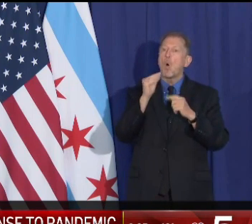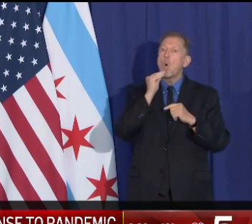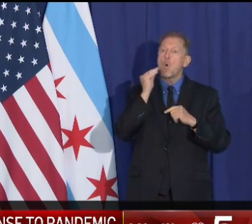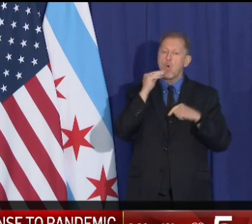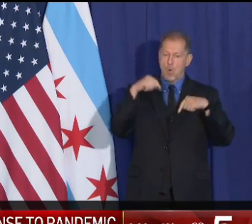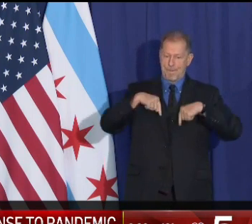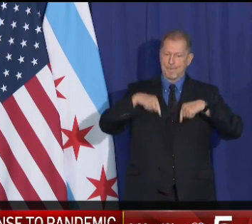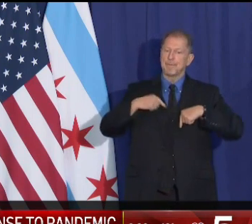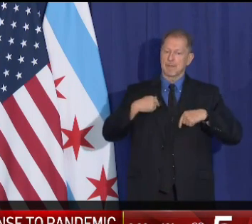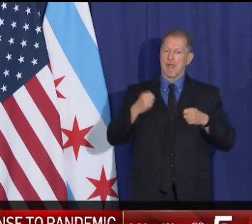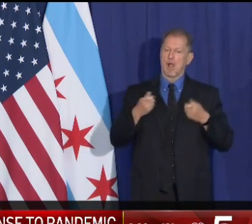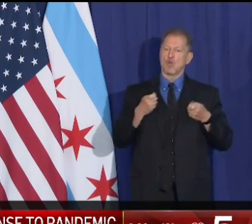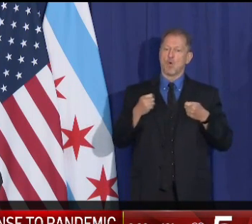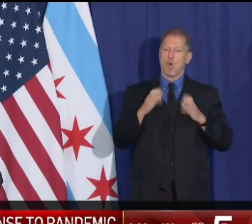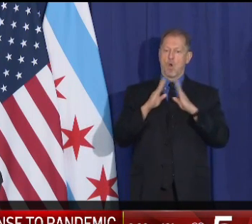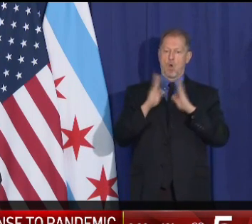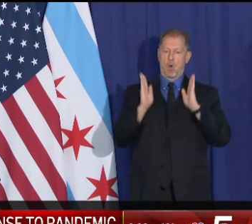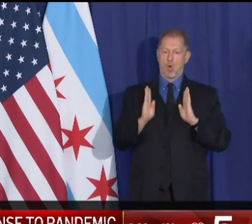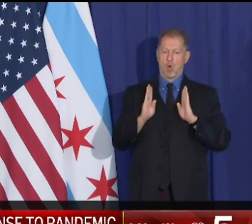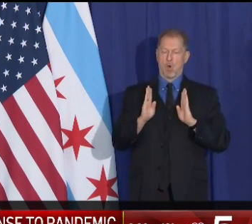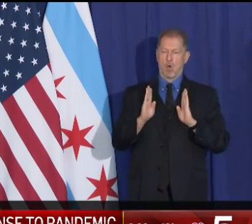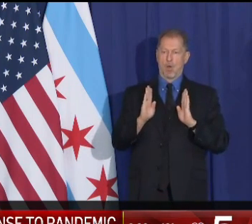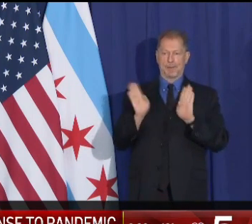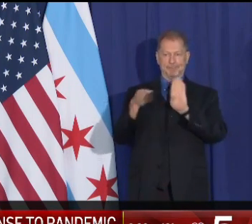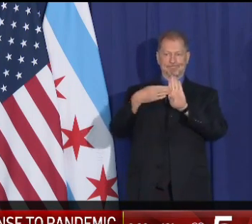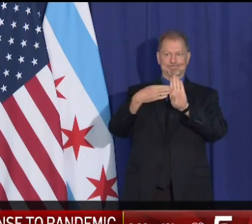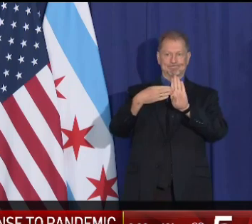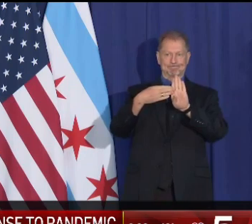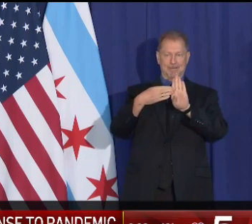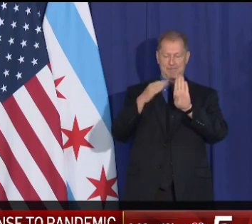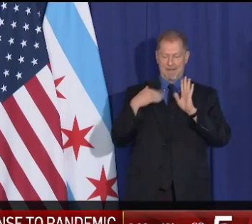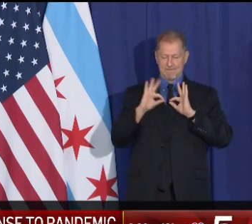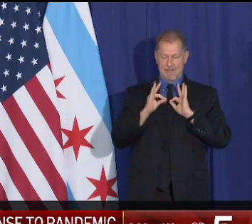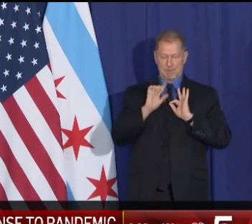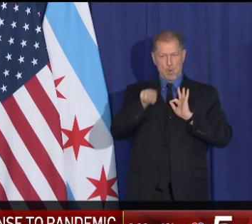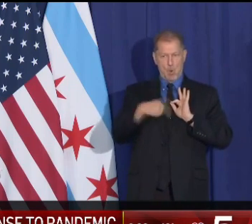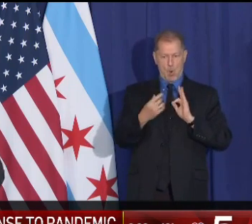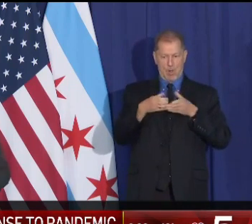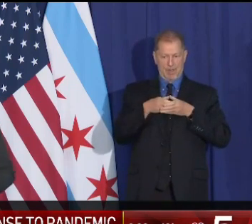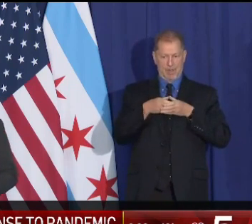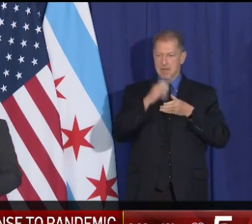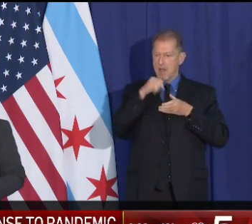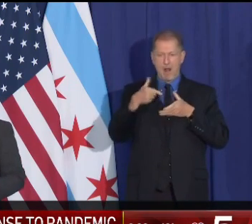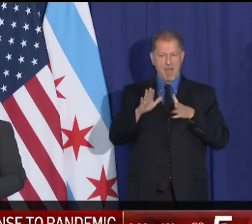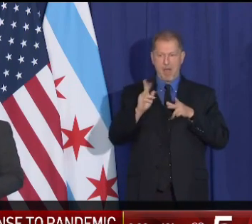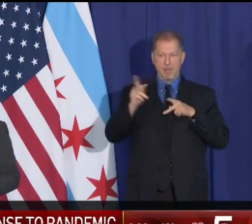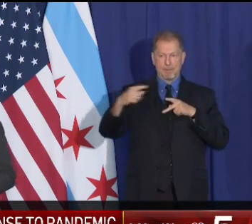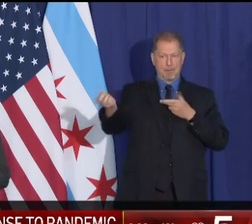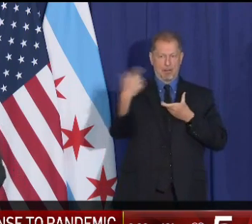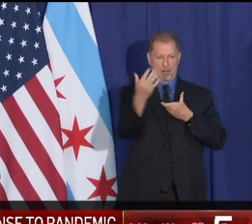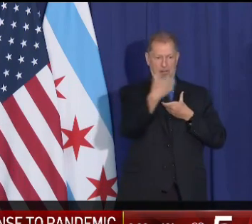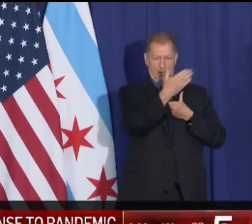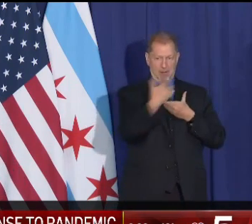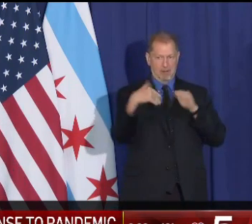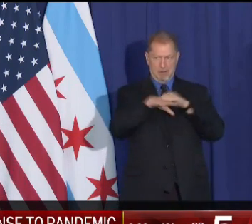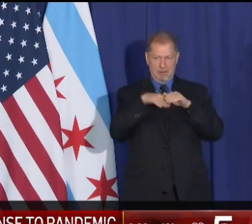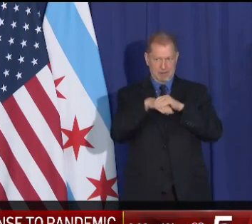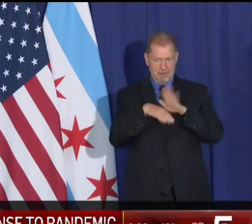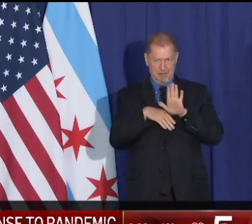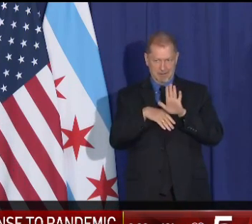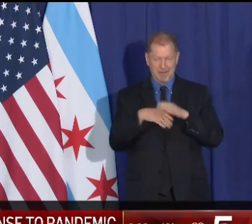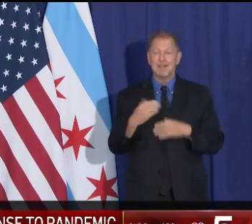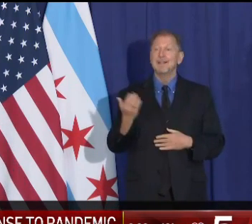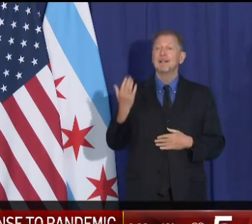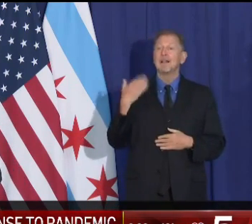number of people who are coming into our homes. Now over the course of the summer and the fall, when we were feeling a little bit of